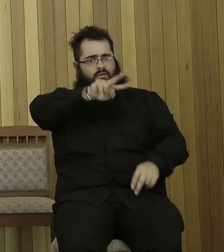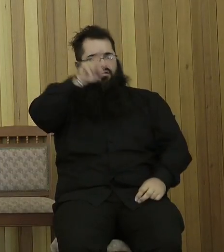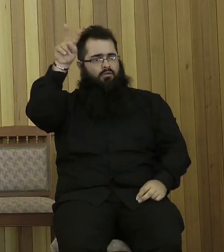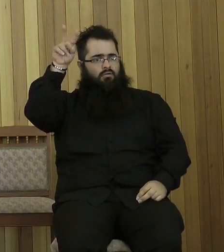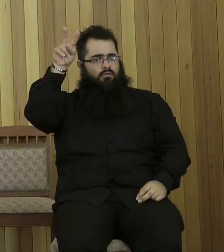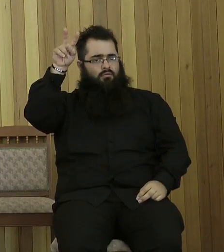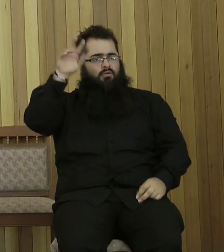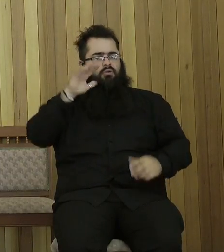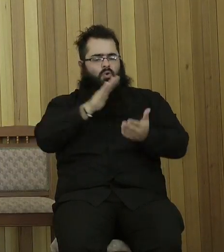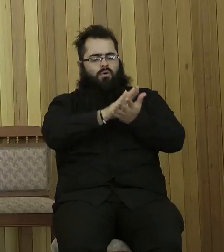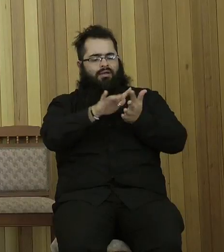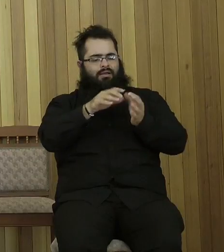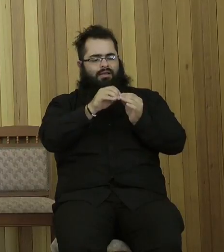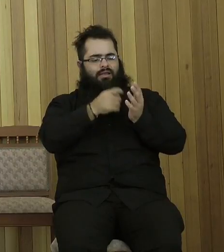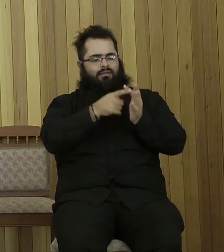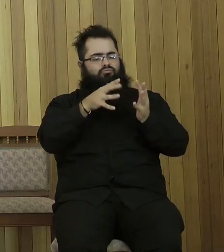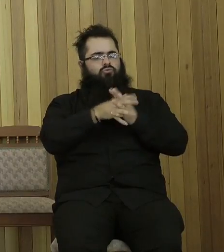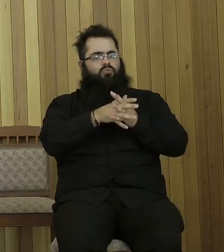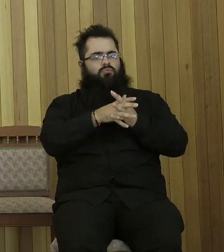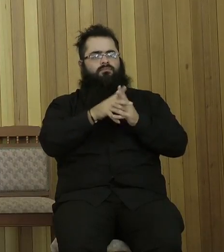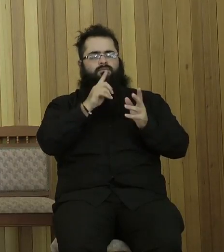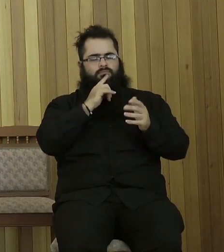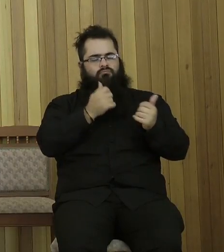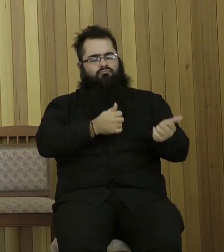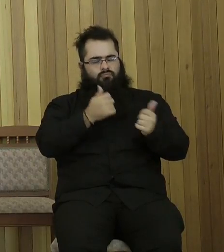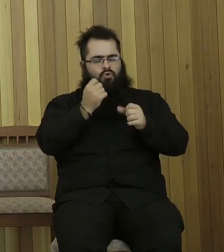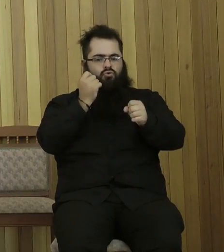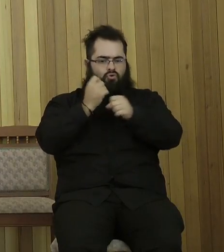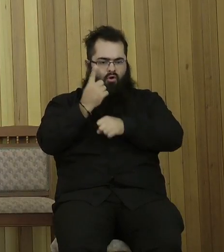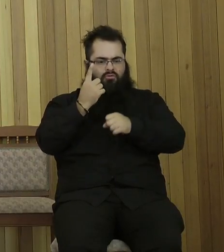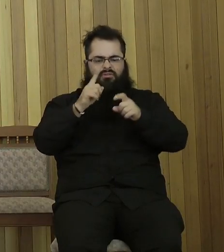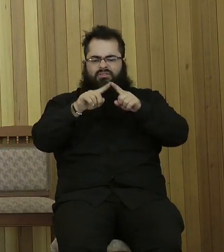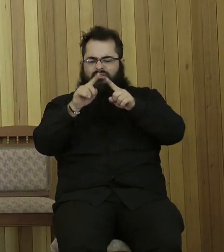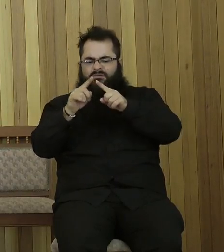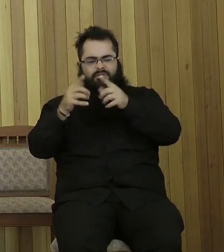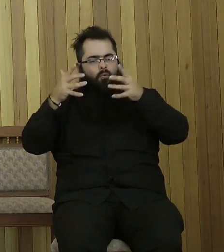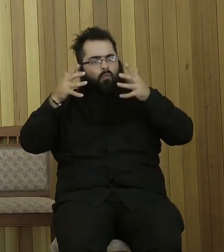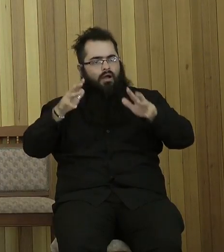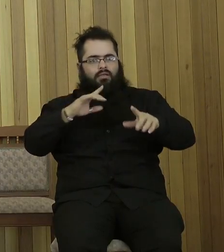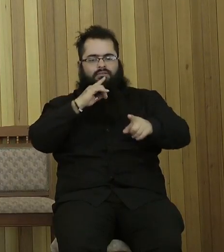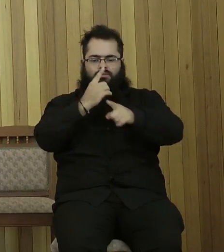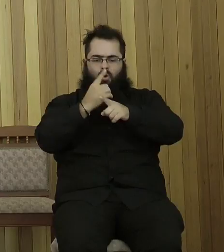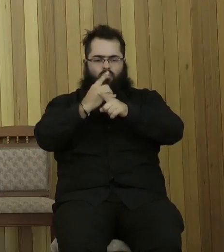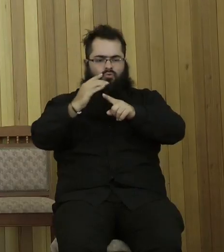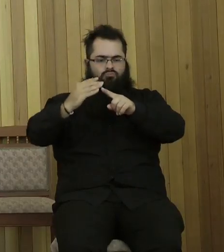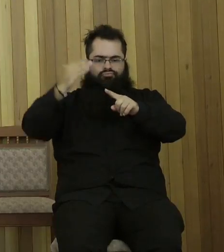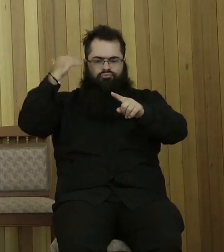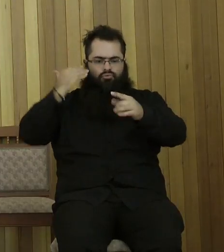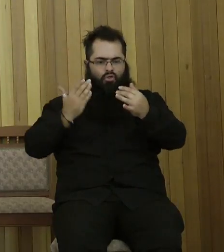the situation well. God who at various times and in various ways spoken times past to the fathers by the prophets